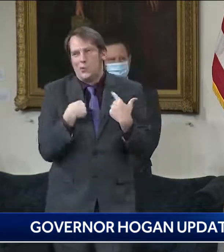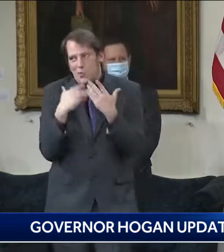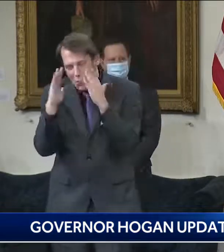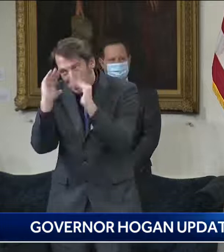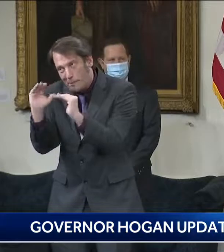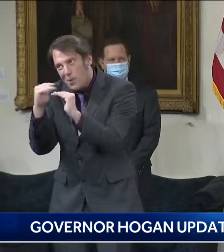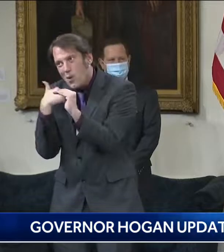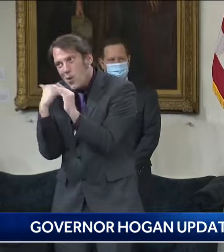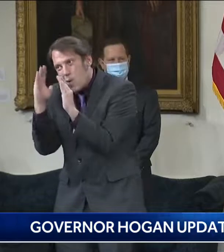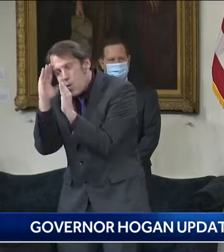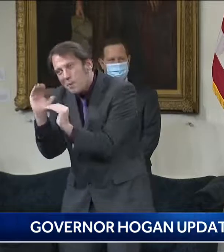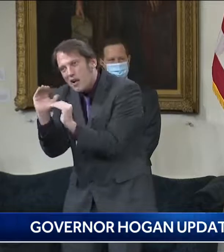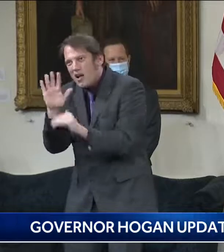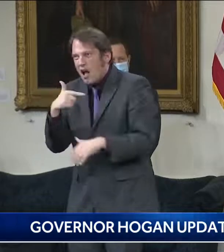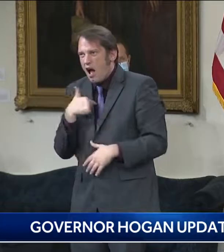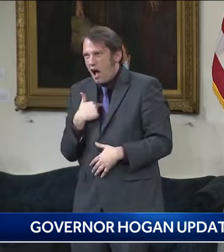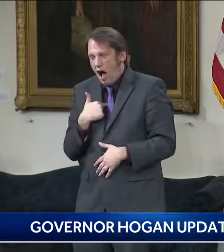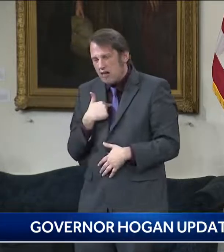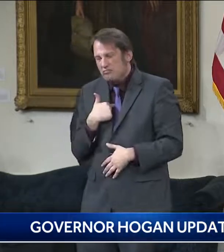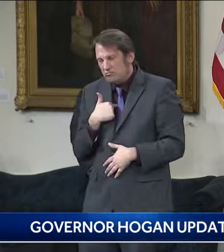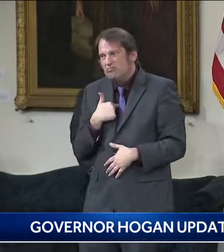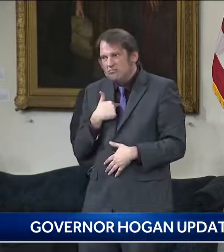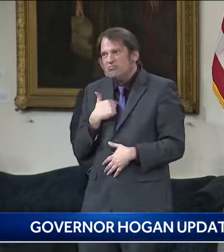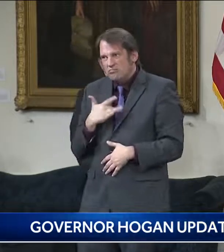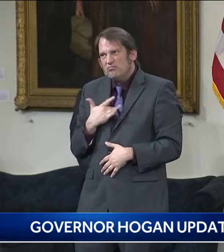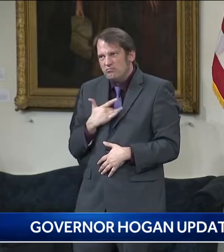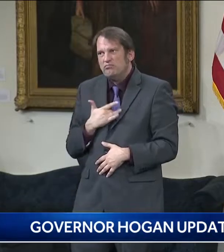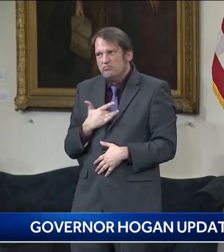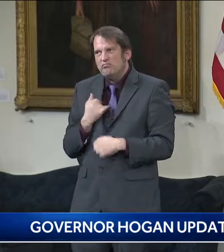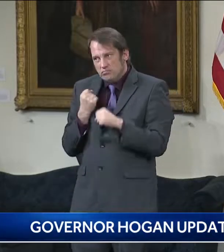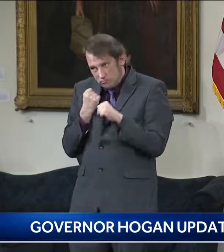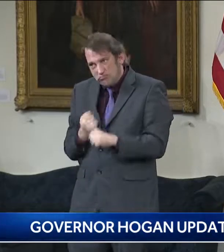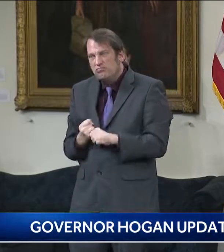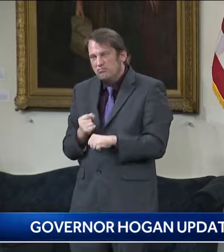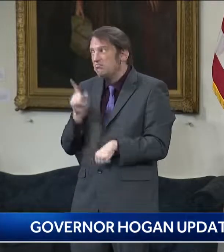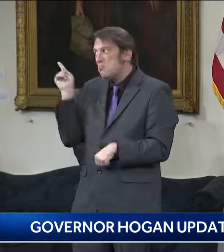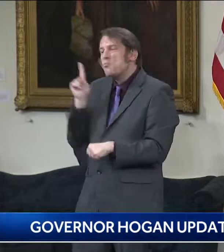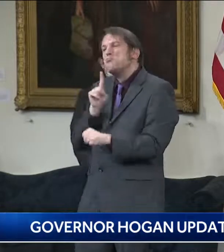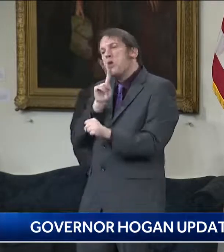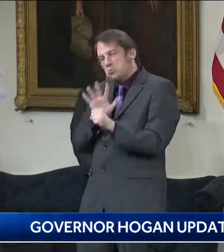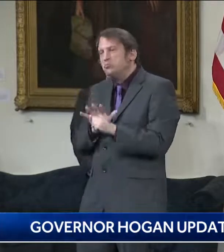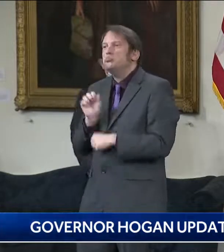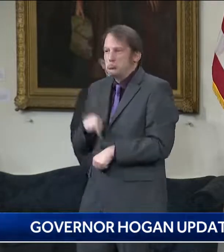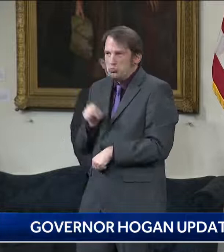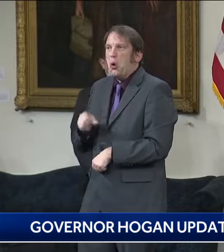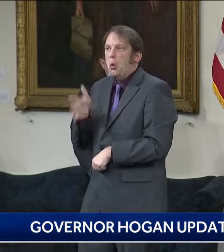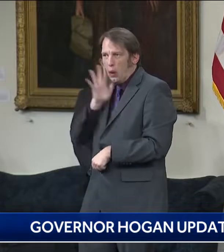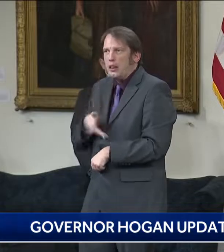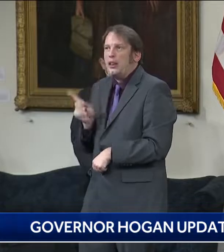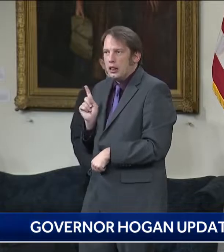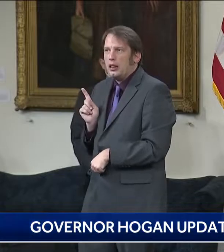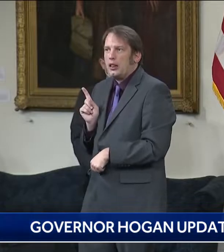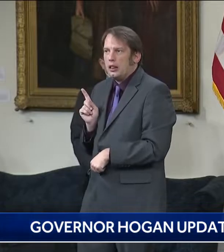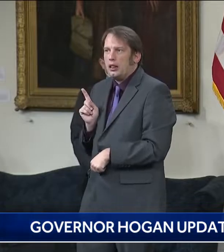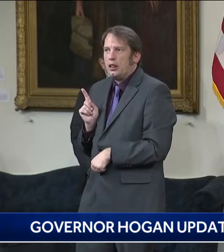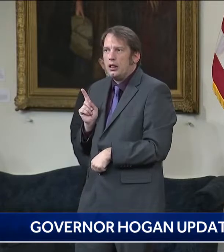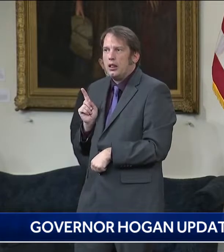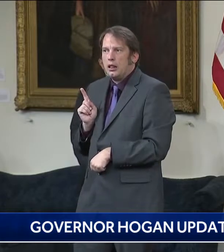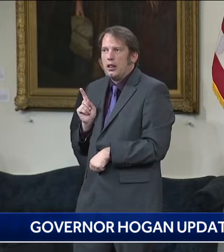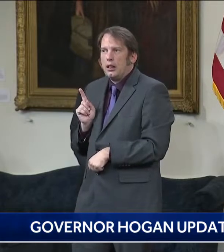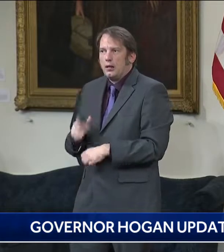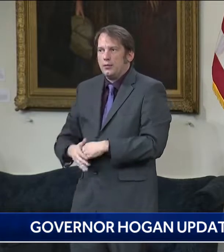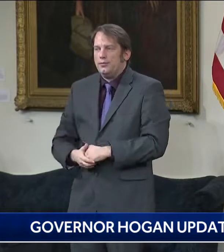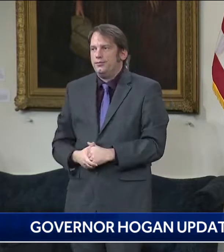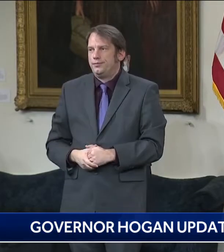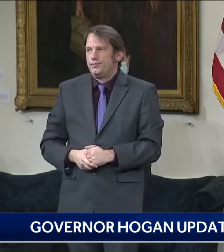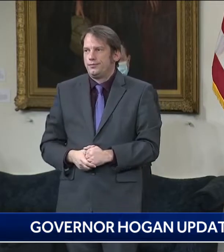they're being straightforward with us on their promises. Um, I'm hoping even that maybe they're under promising and that they'll over deliver, but